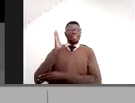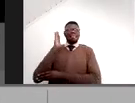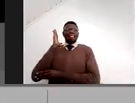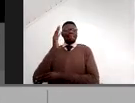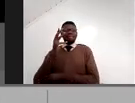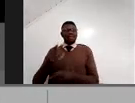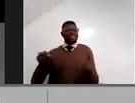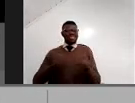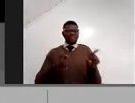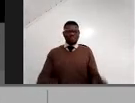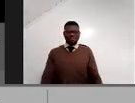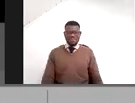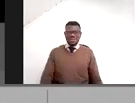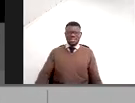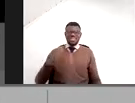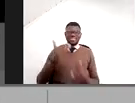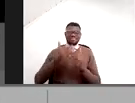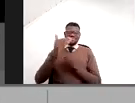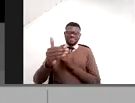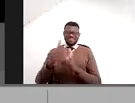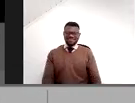The next please, sir.